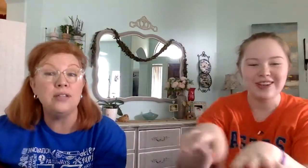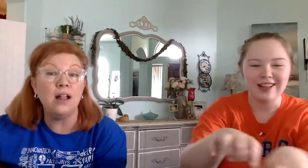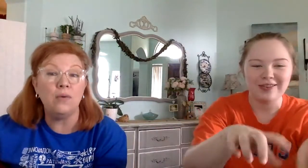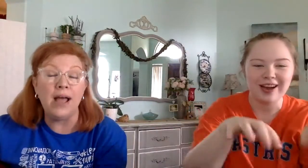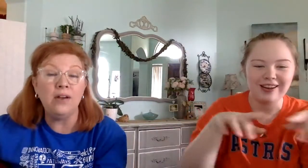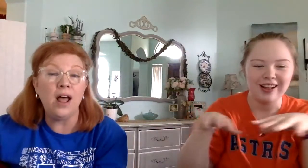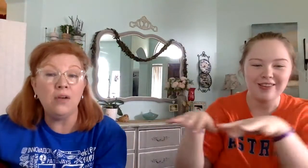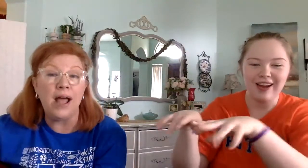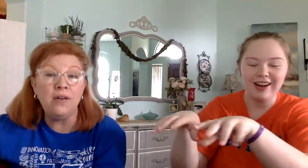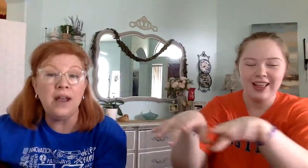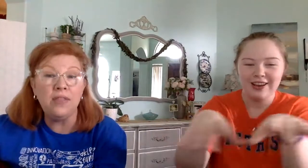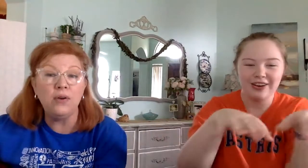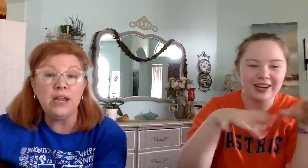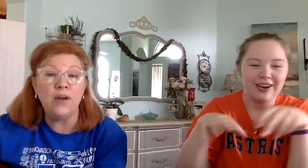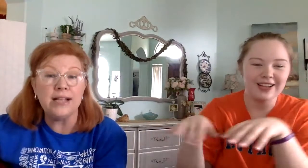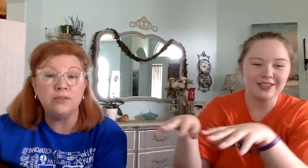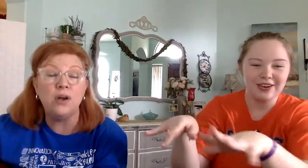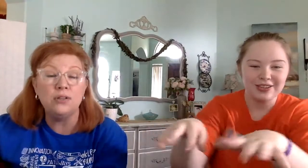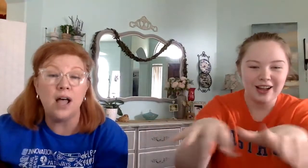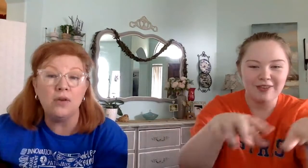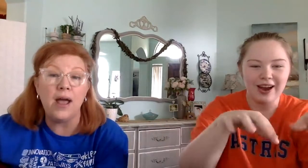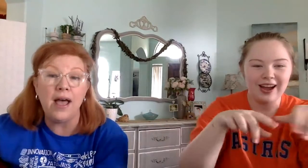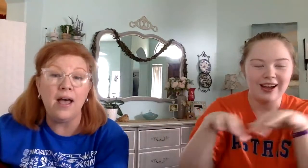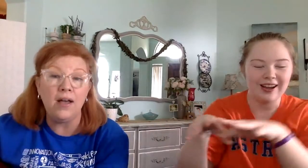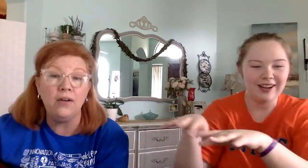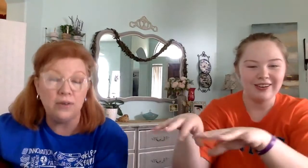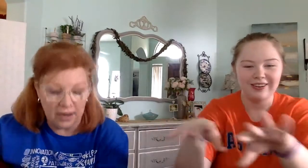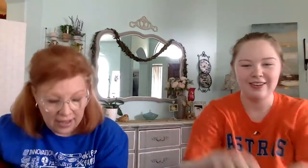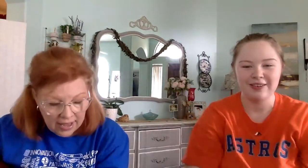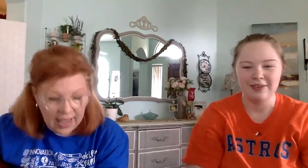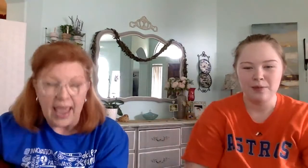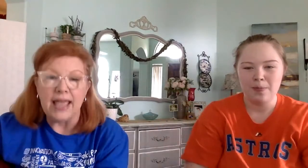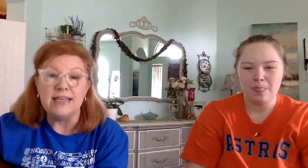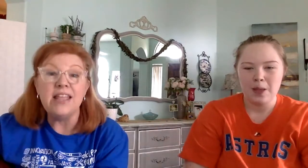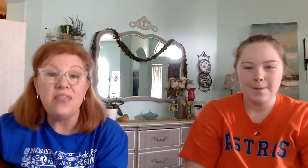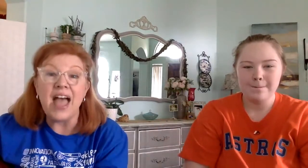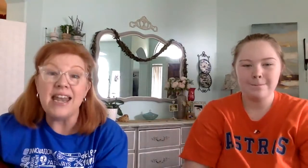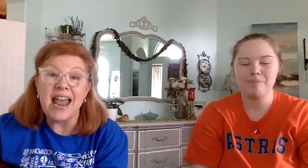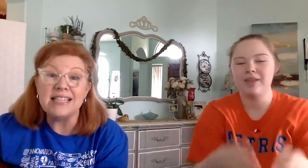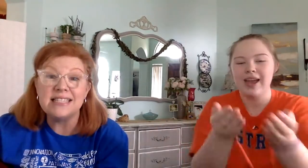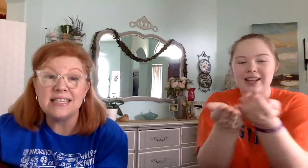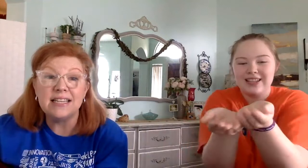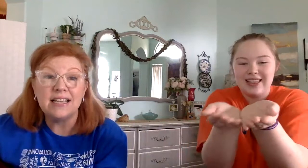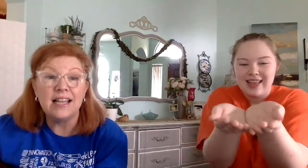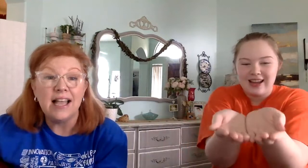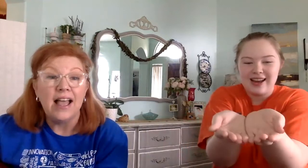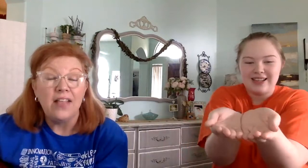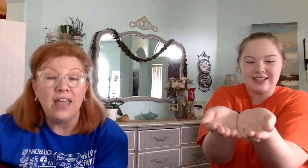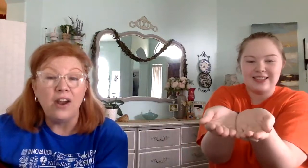all around, all around, and the green grass grows all around. And in that nest, there